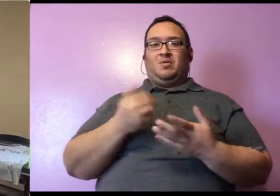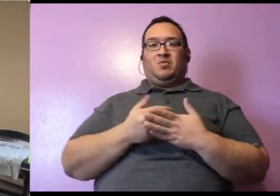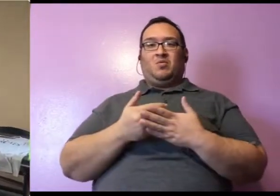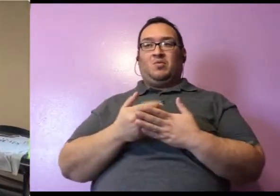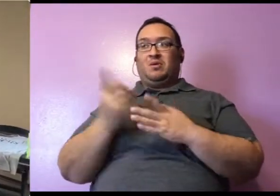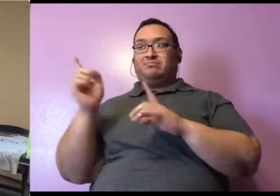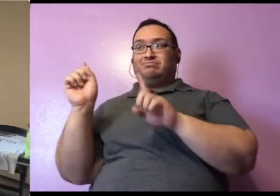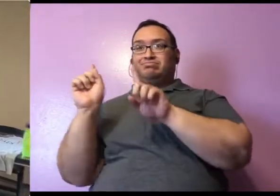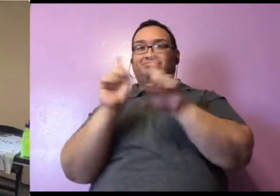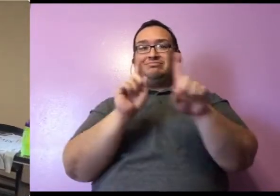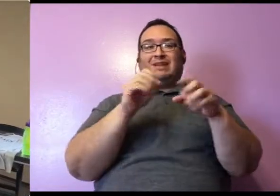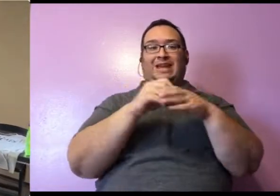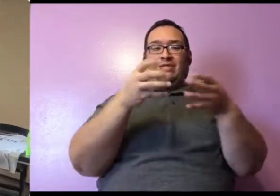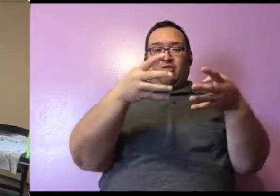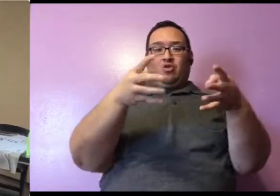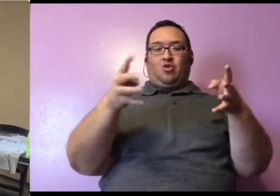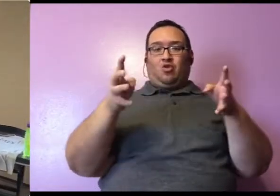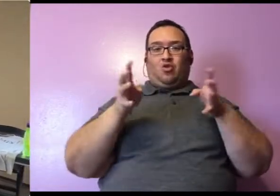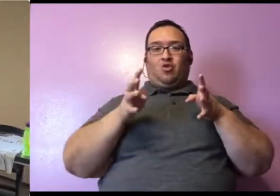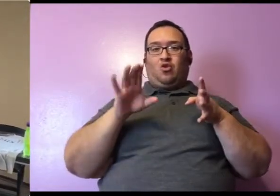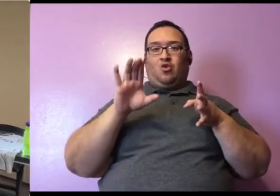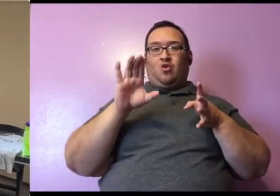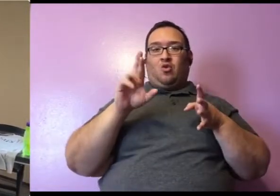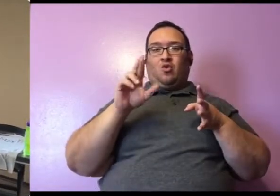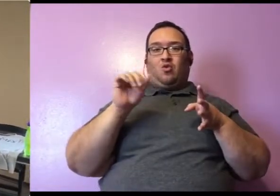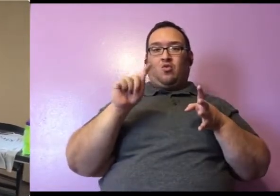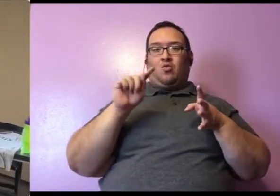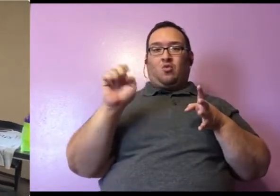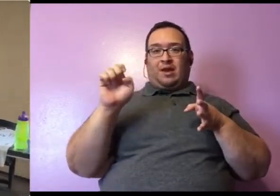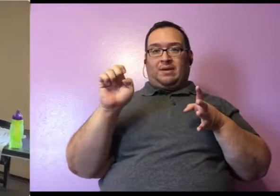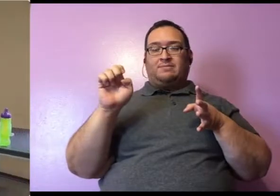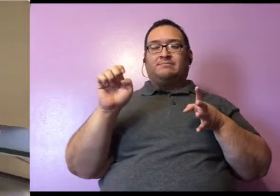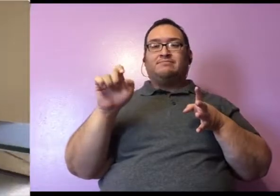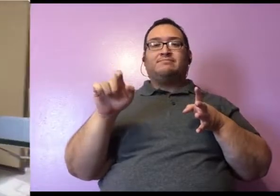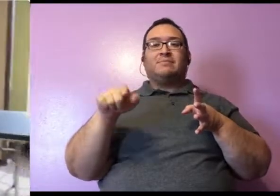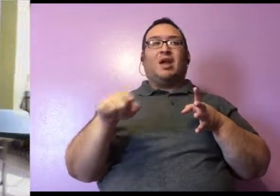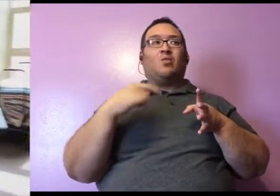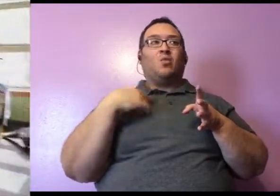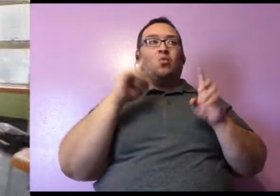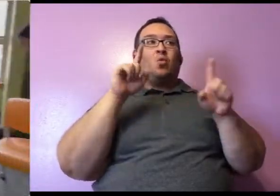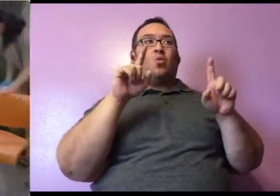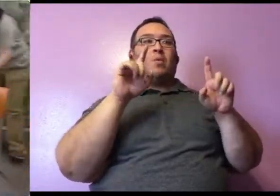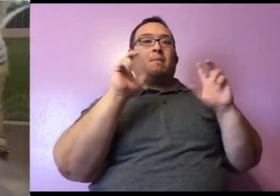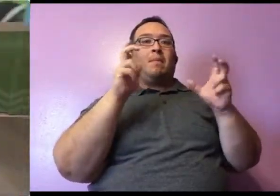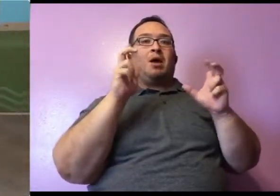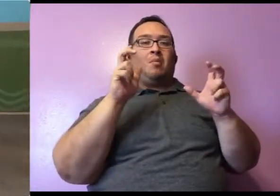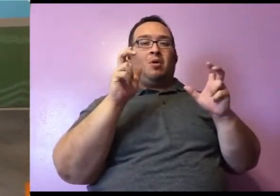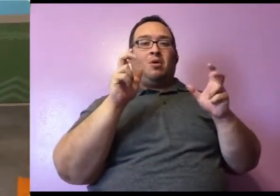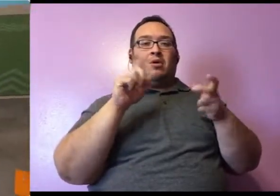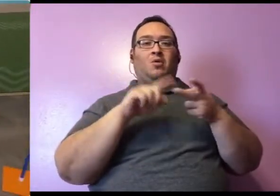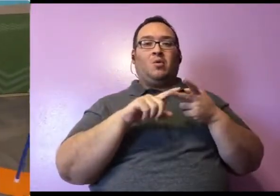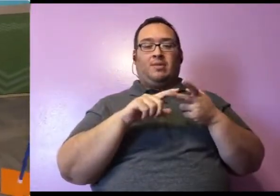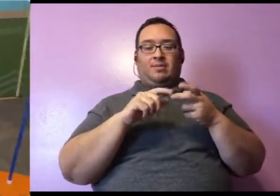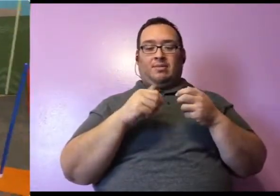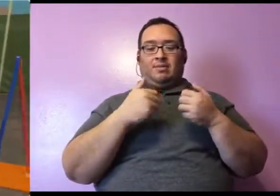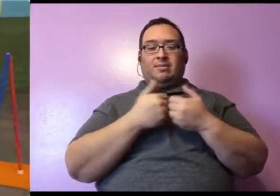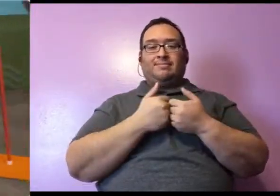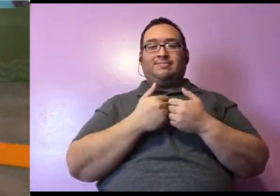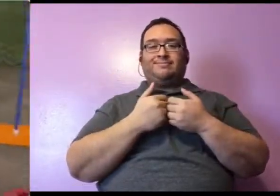Lucille just in her crate, which is kind of like an animal's car. And we would take her to the basketball stadium and